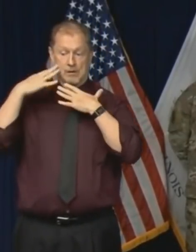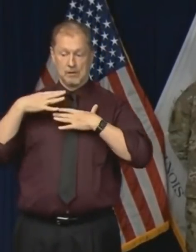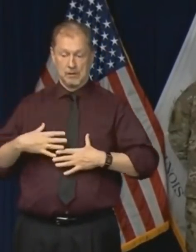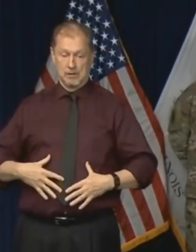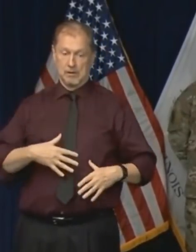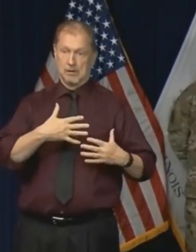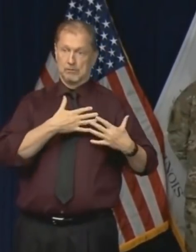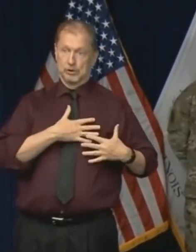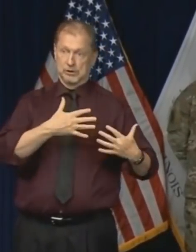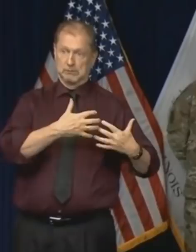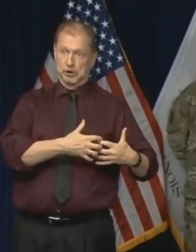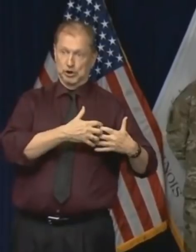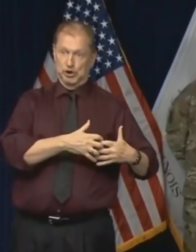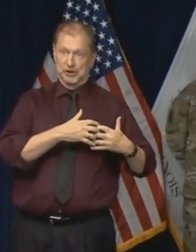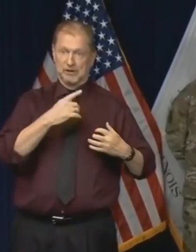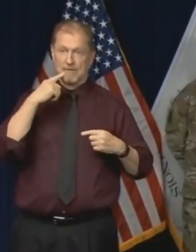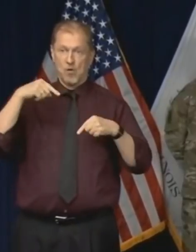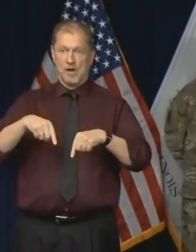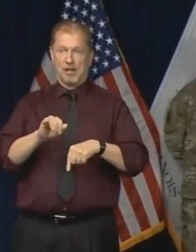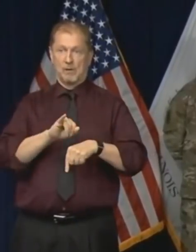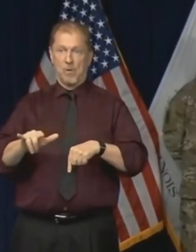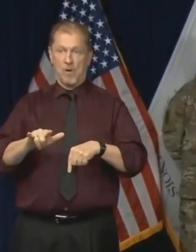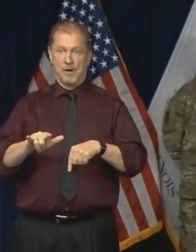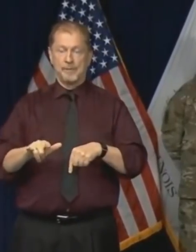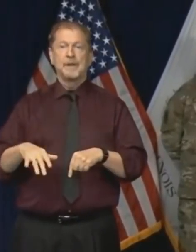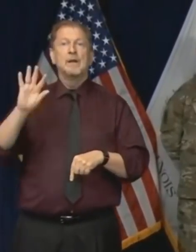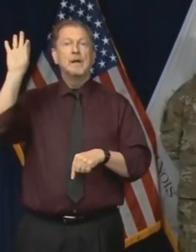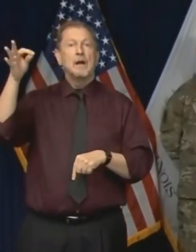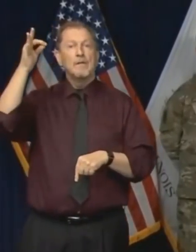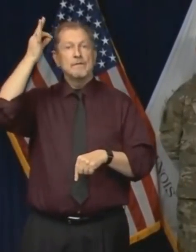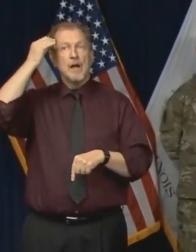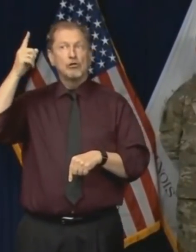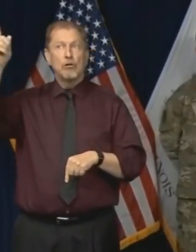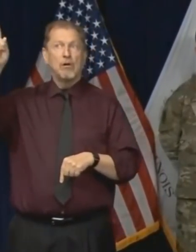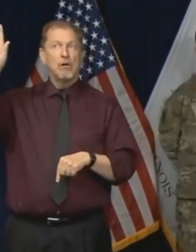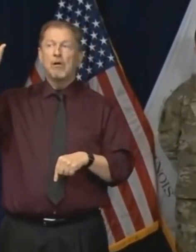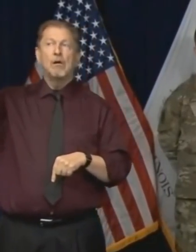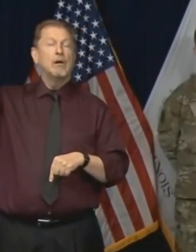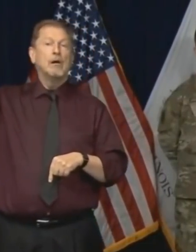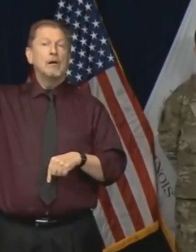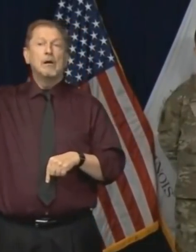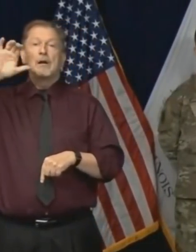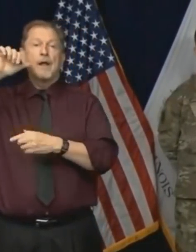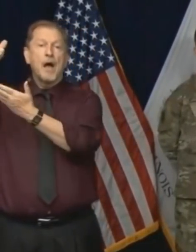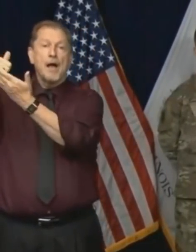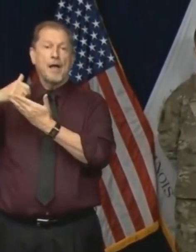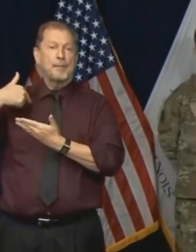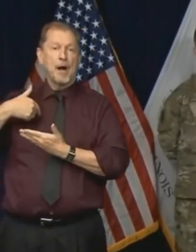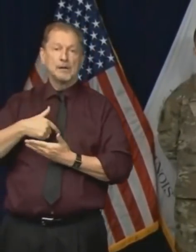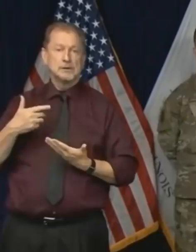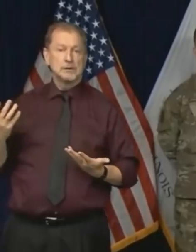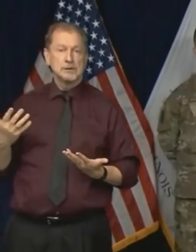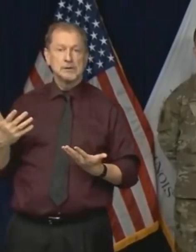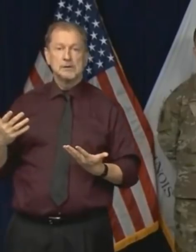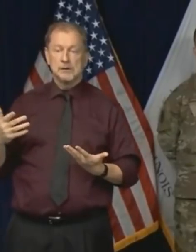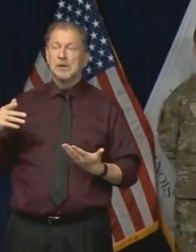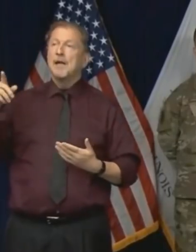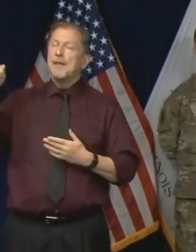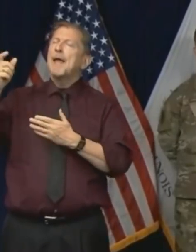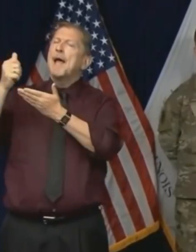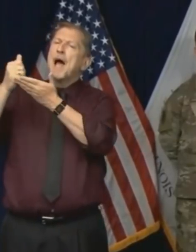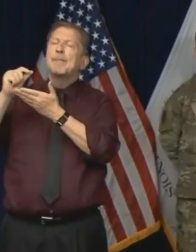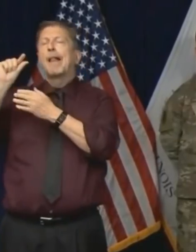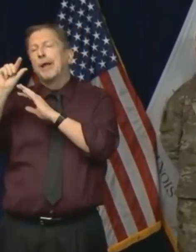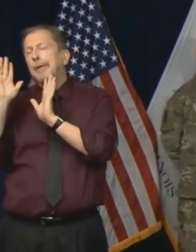that we need for the state. The federal government, as we've talked about many times, has not been a great partner in that. They've helped.